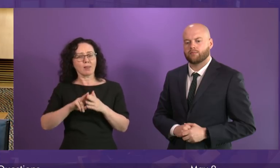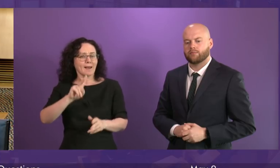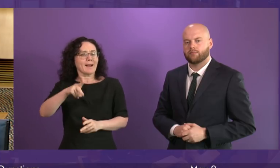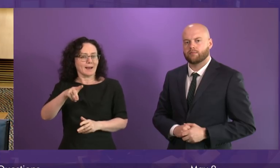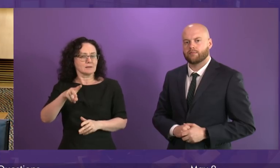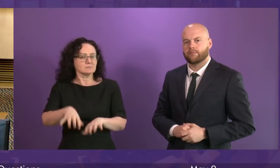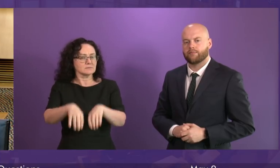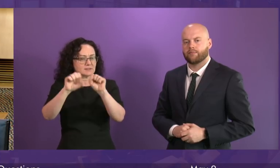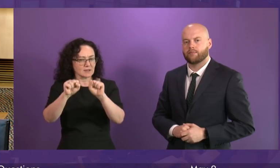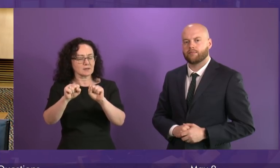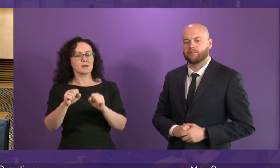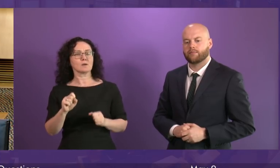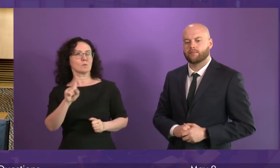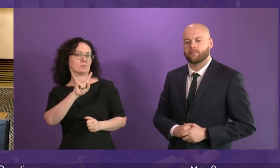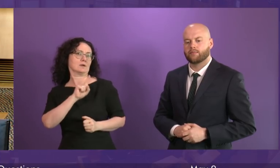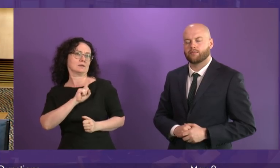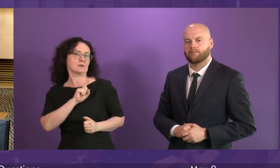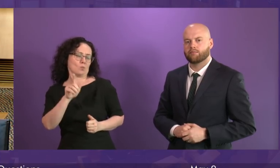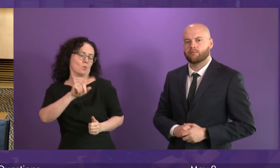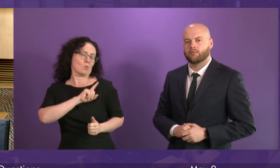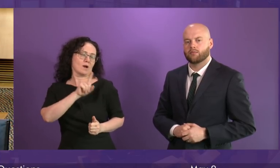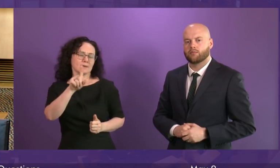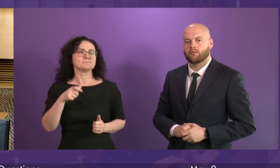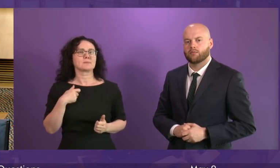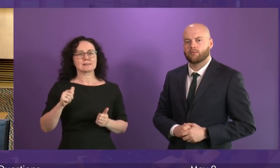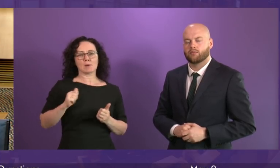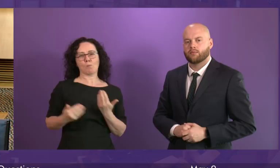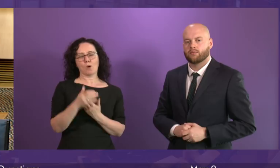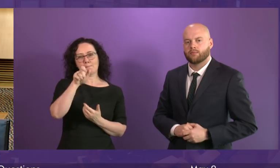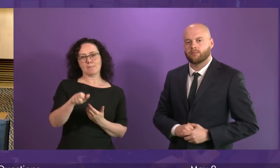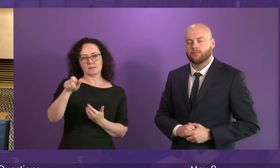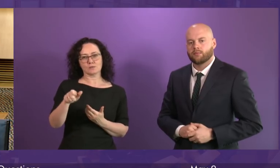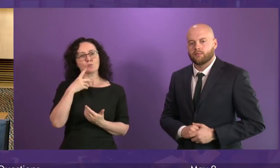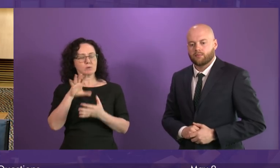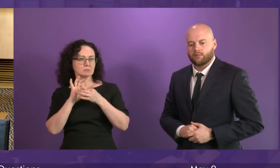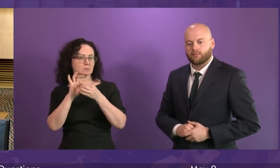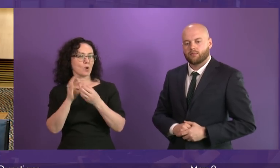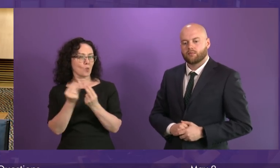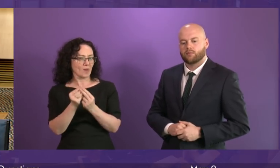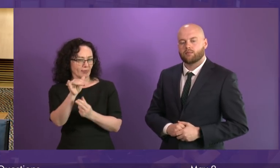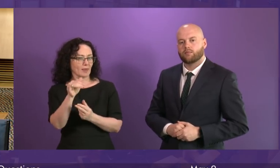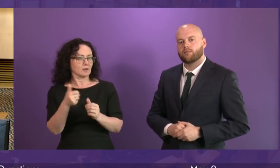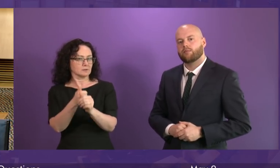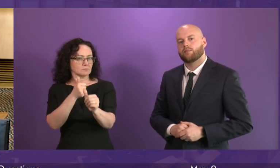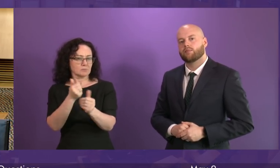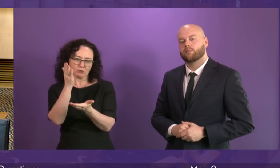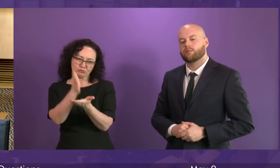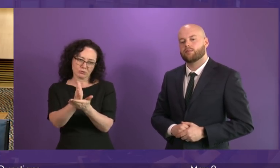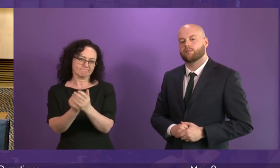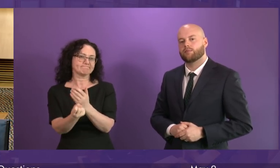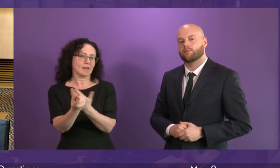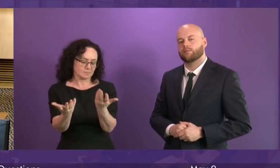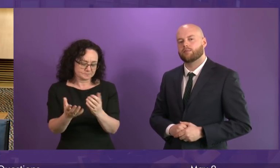numbers are likely to be higher and we will work with the airport and the airline to secure that. Hainan obviously operate other